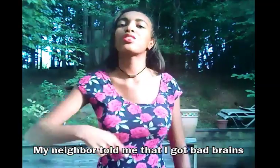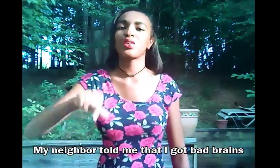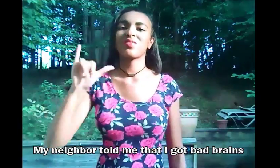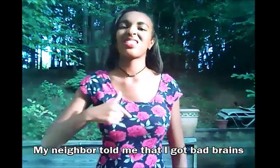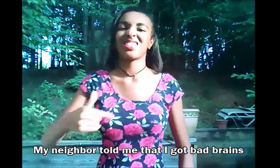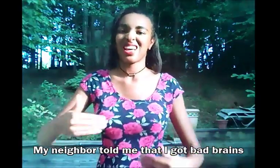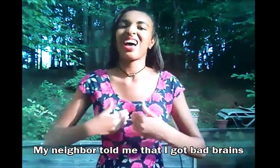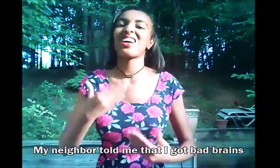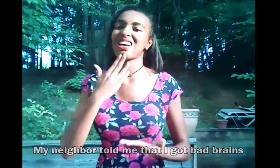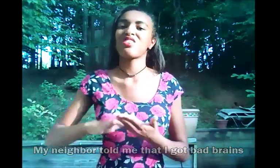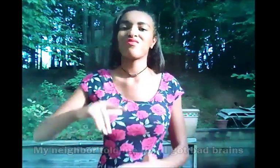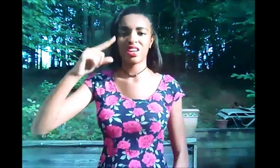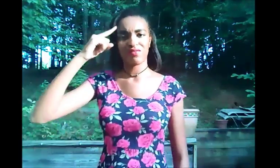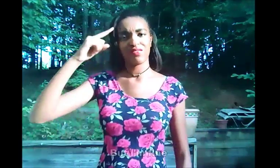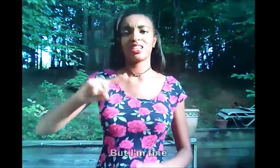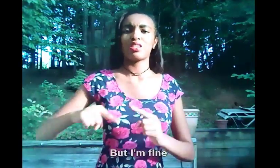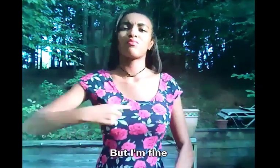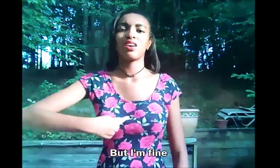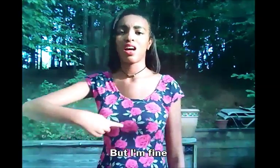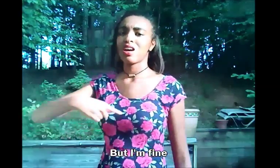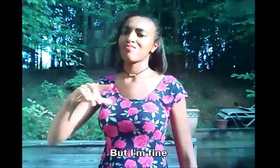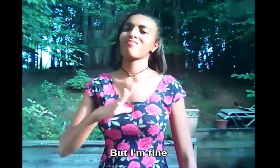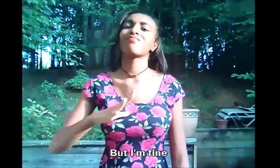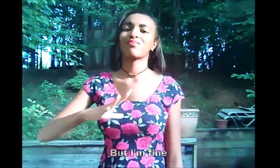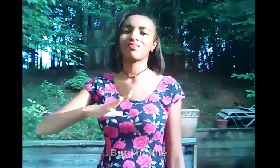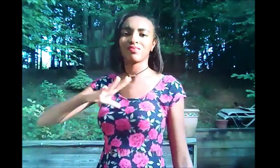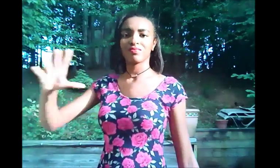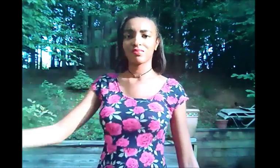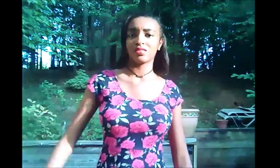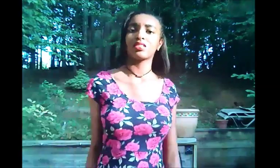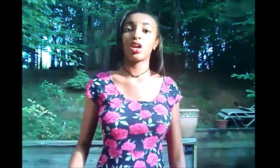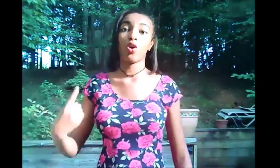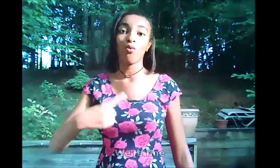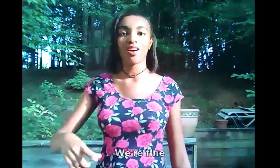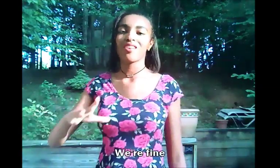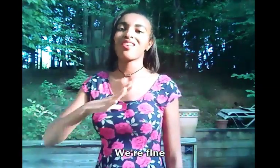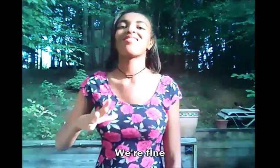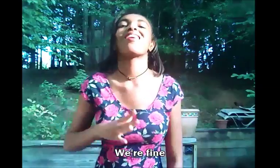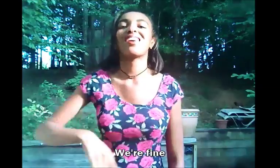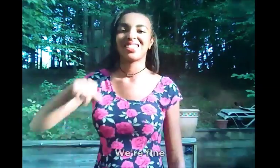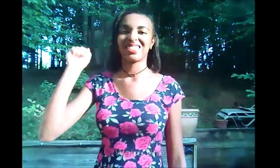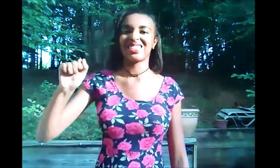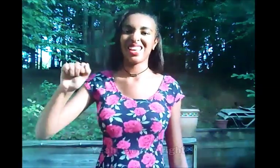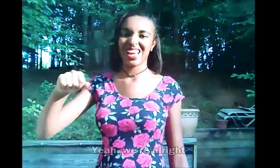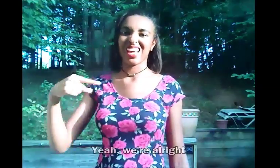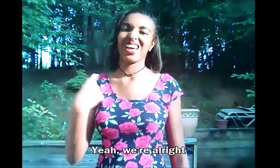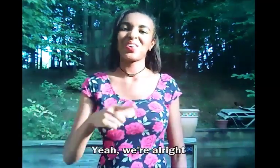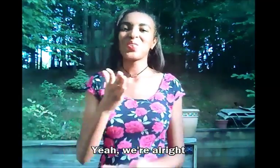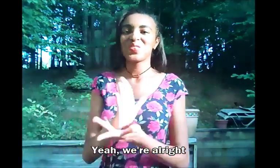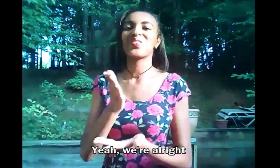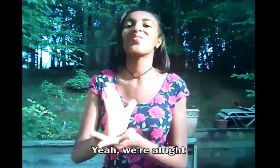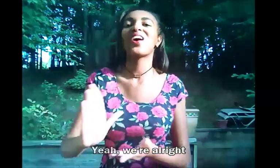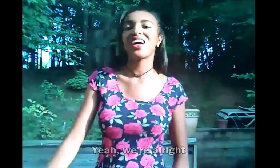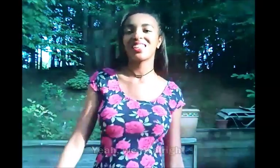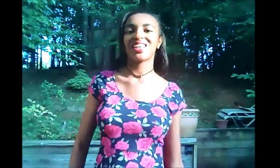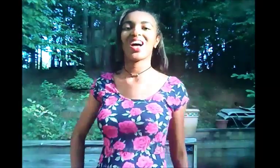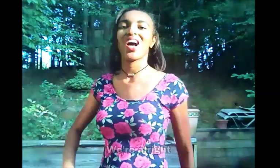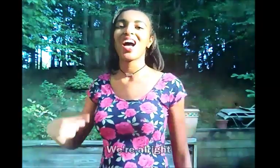and the of the new scene yeah we're alright though yeah we're alright though